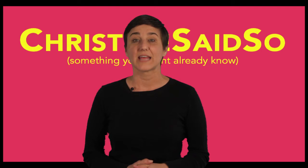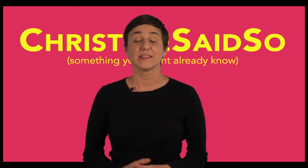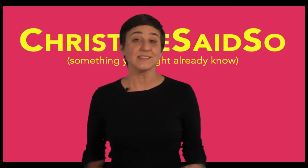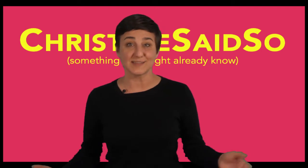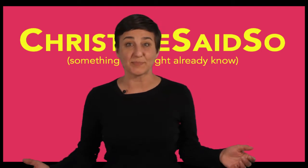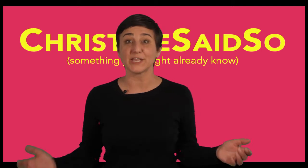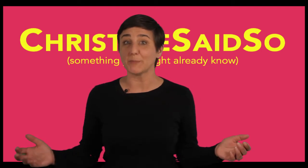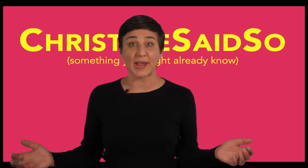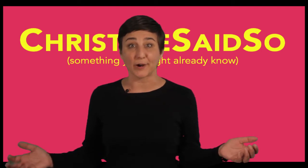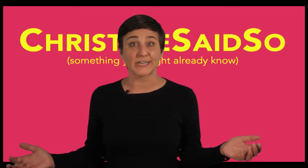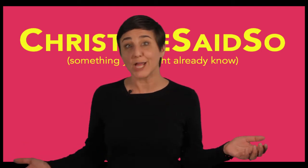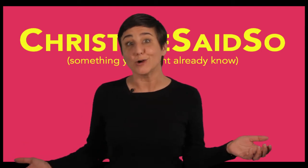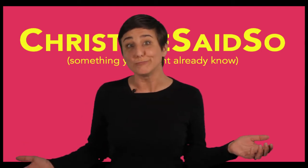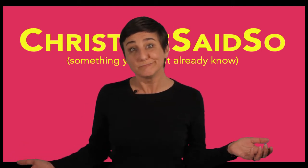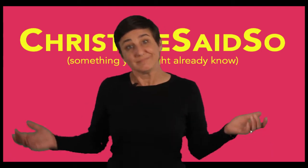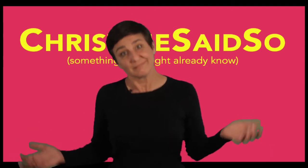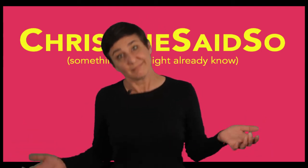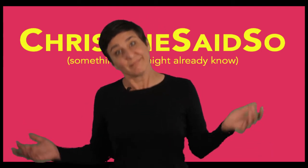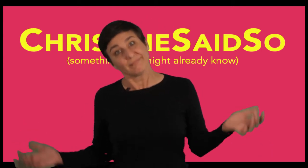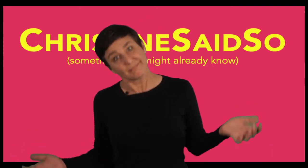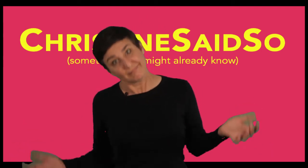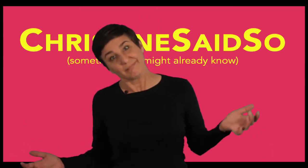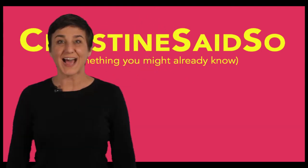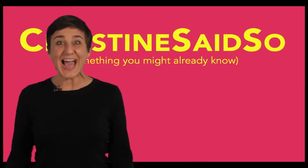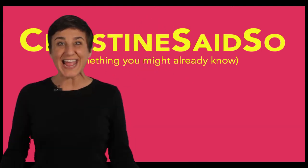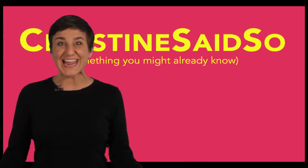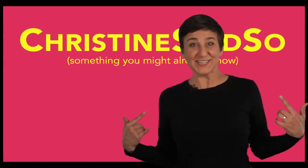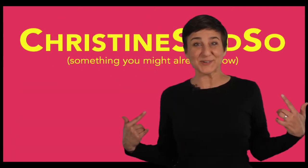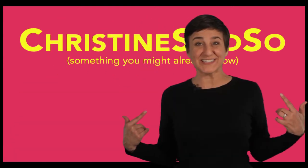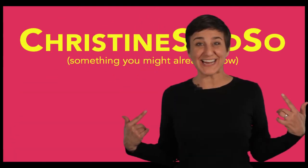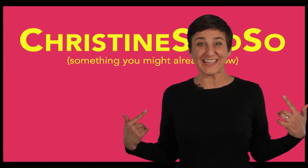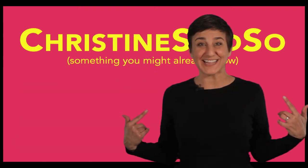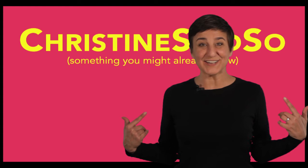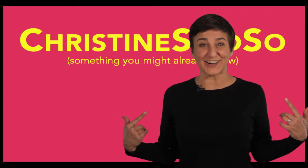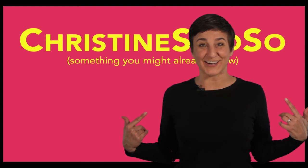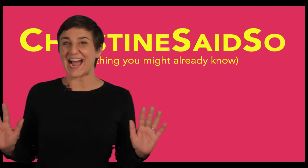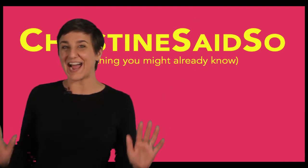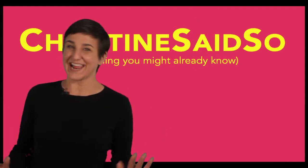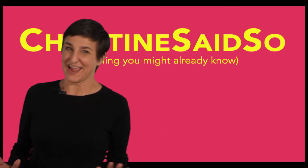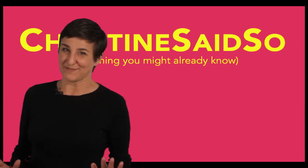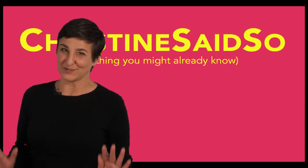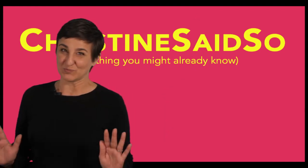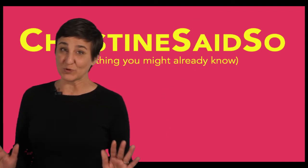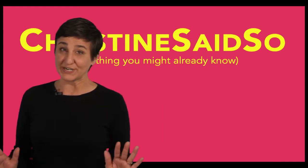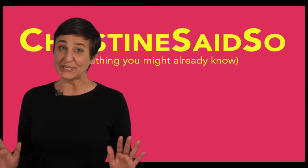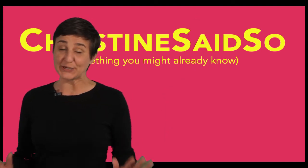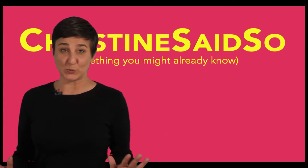This is something you might already know. Hi! It's Christine Alexander. I have some really cool